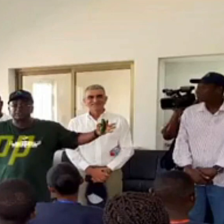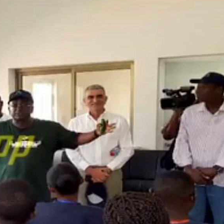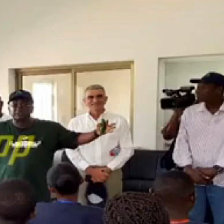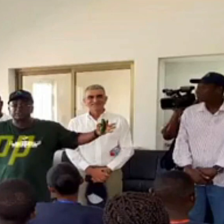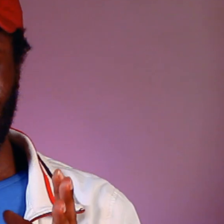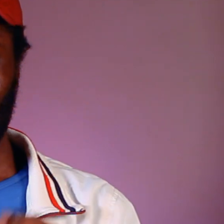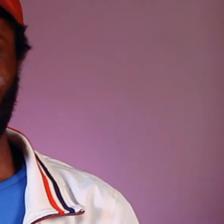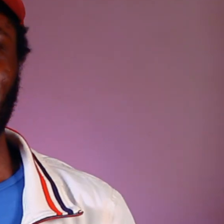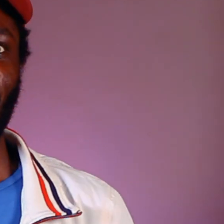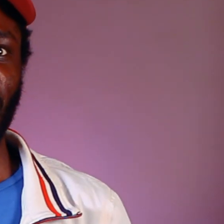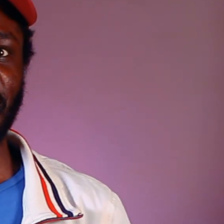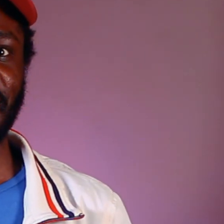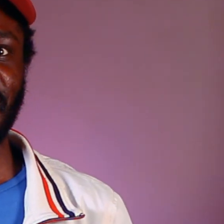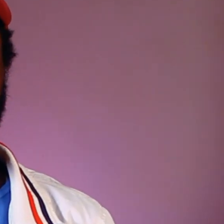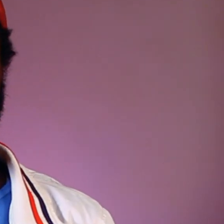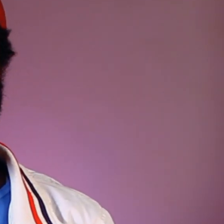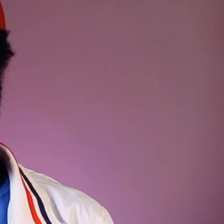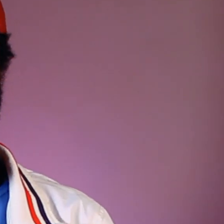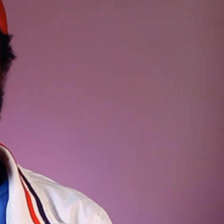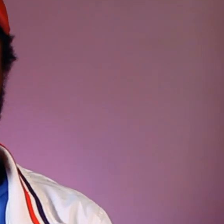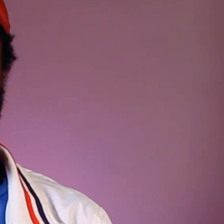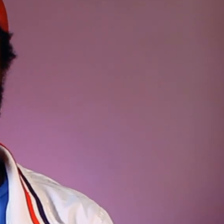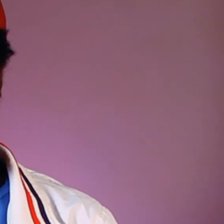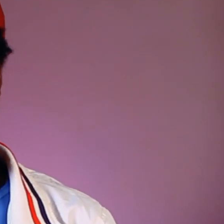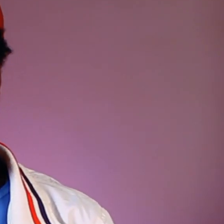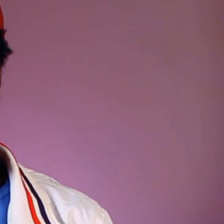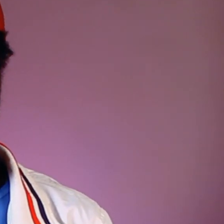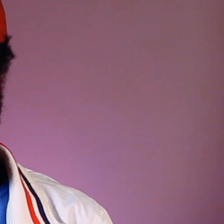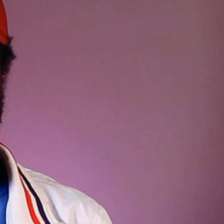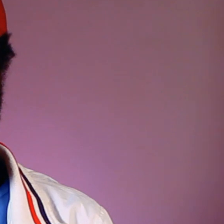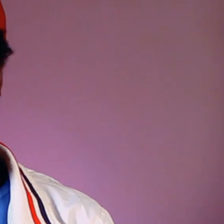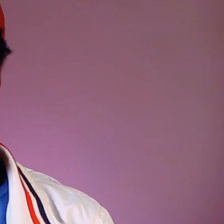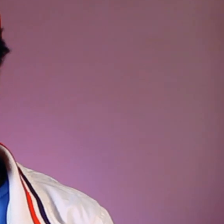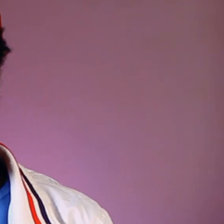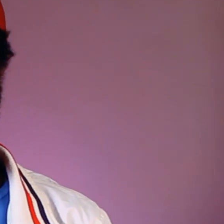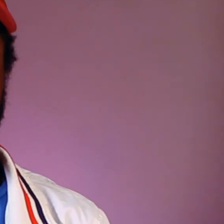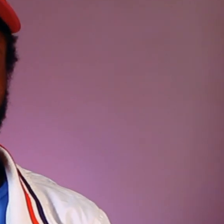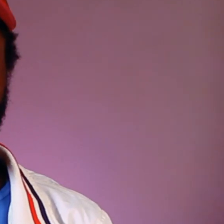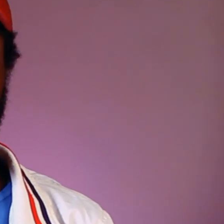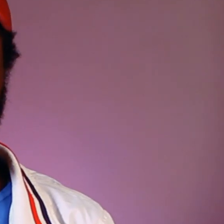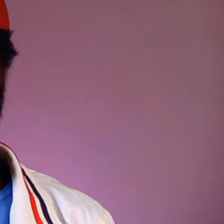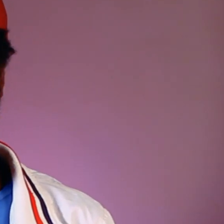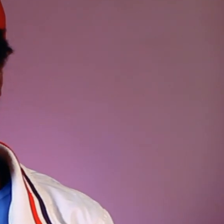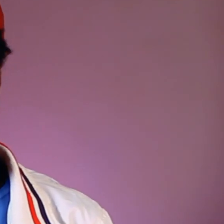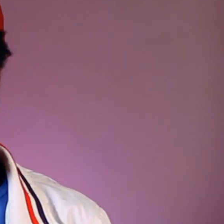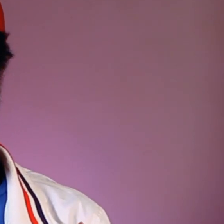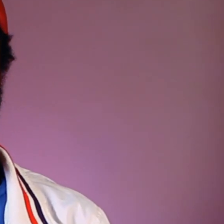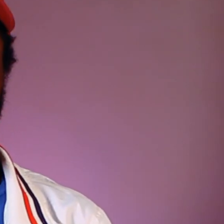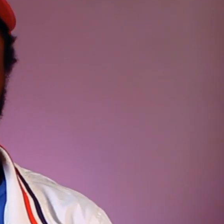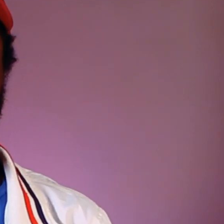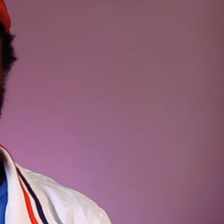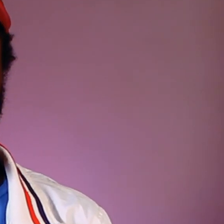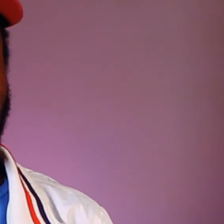two years ago. Thank you very much for watching. Please let us know your thoughts and suggestions inside the comment section below. My name